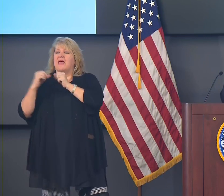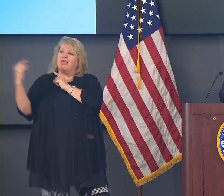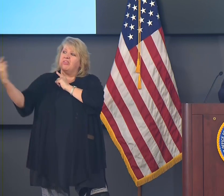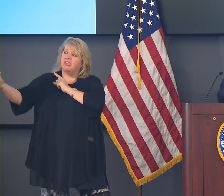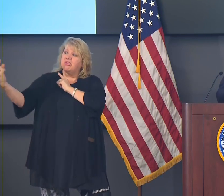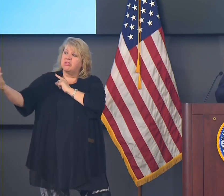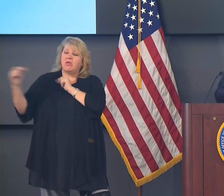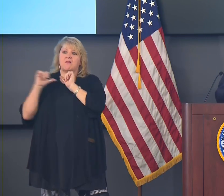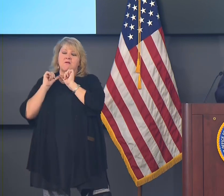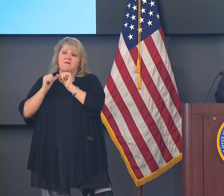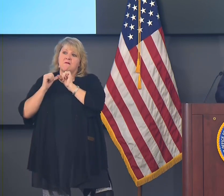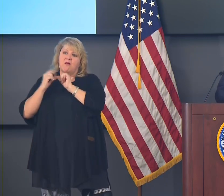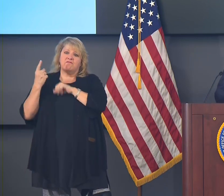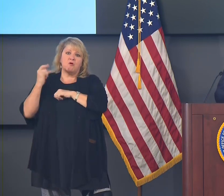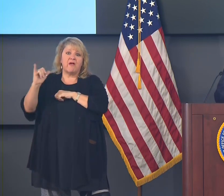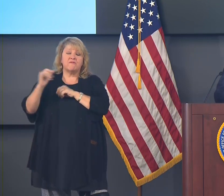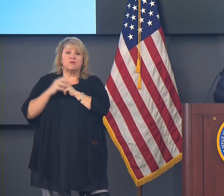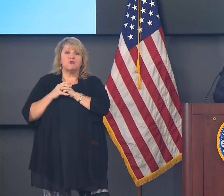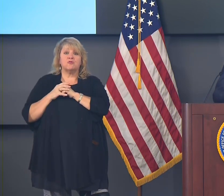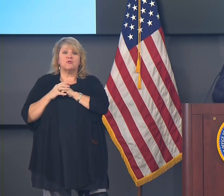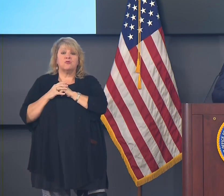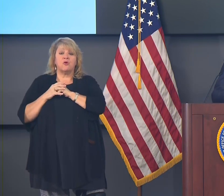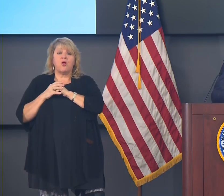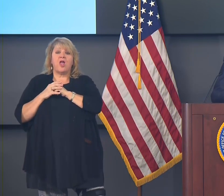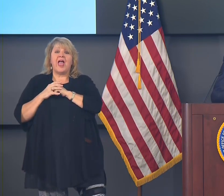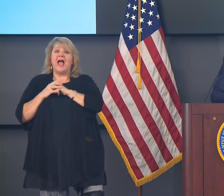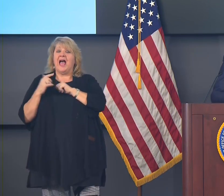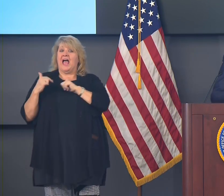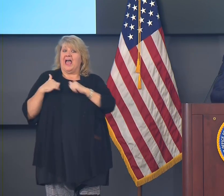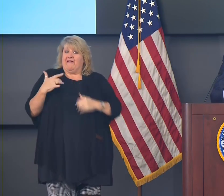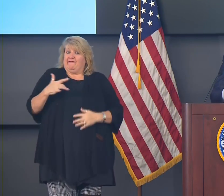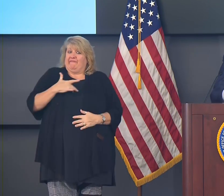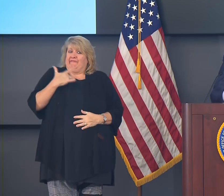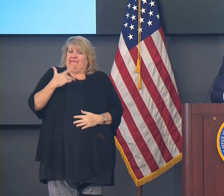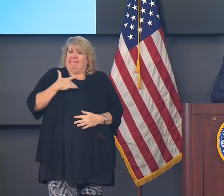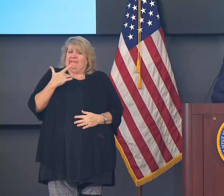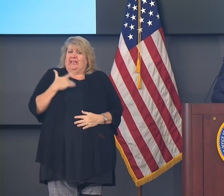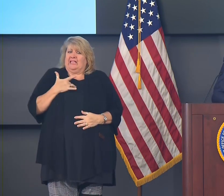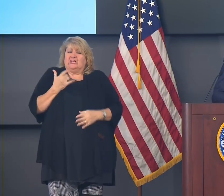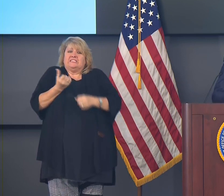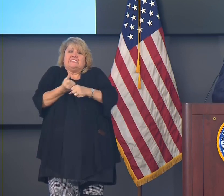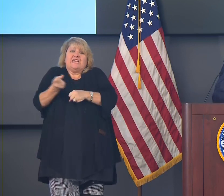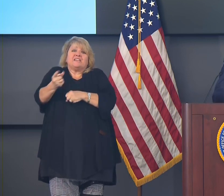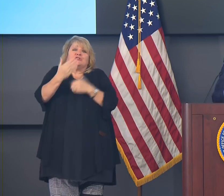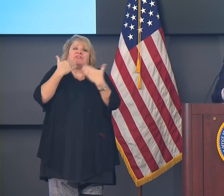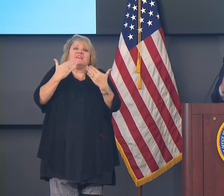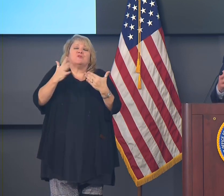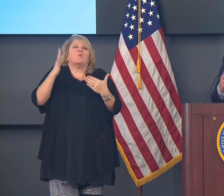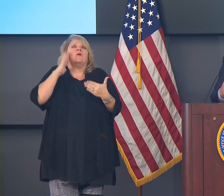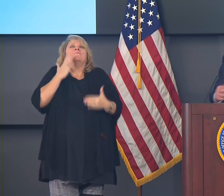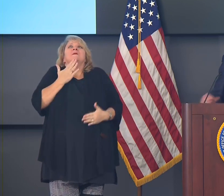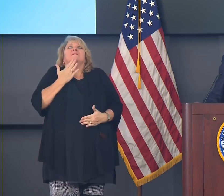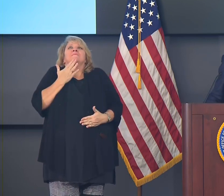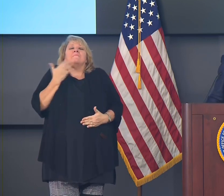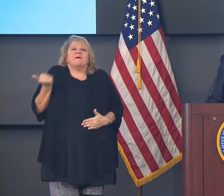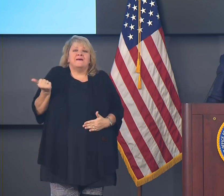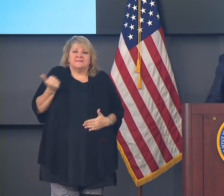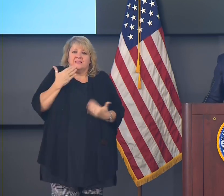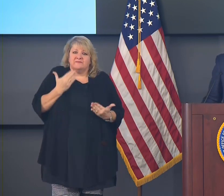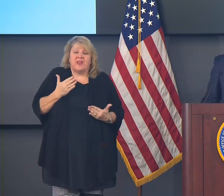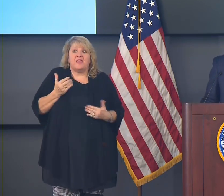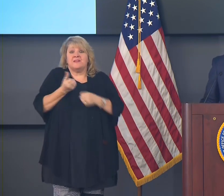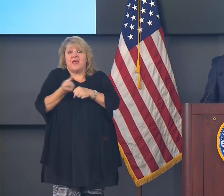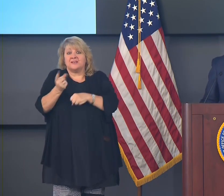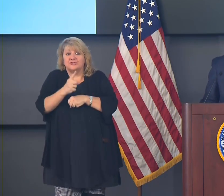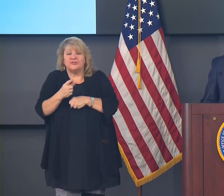excellent chance that next Thanksgiving will be among our best ever. And we're going to have, as we always do, so much to be thankful